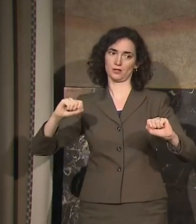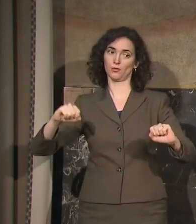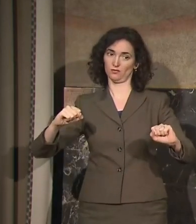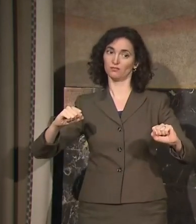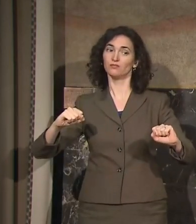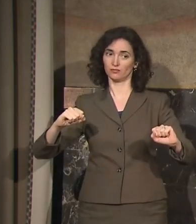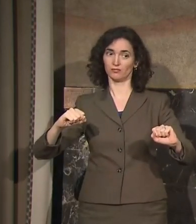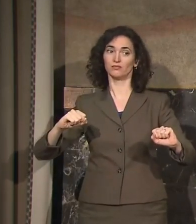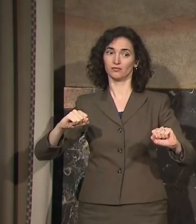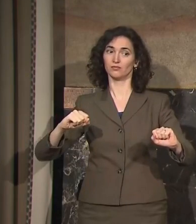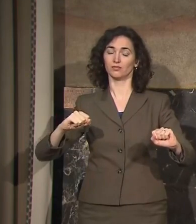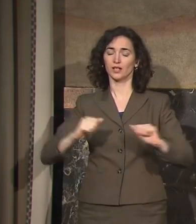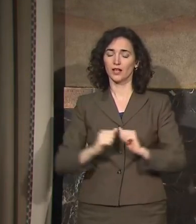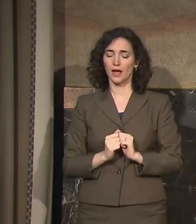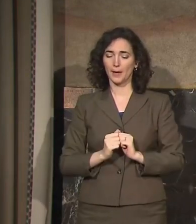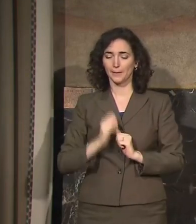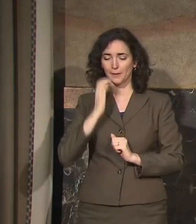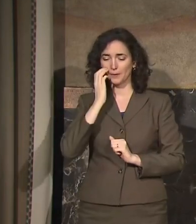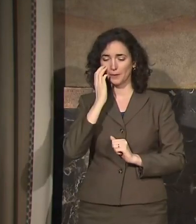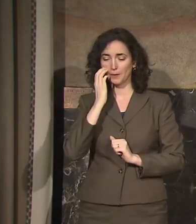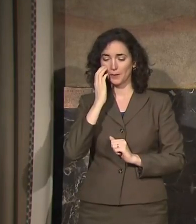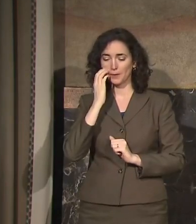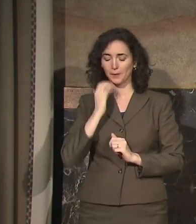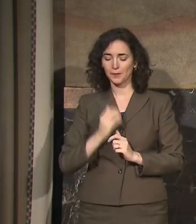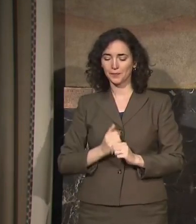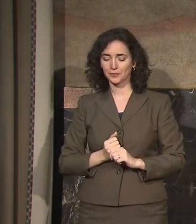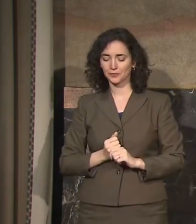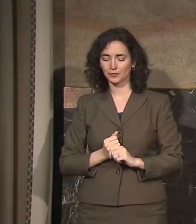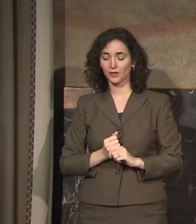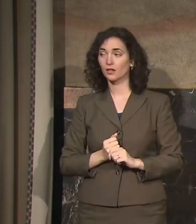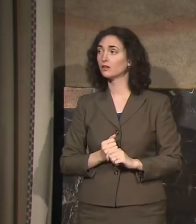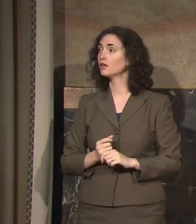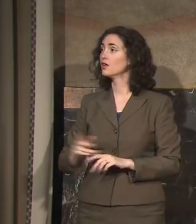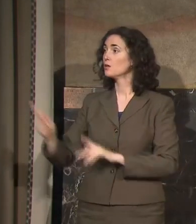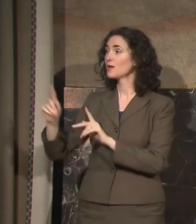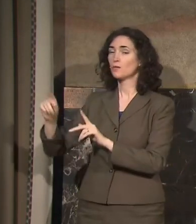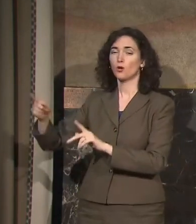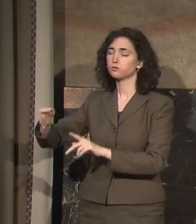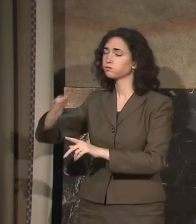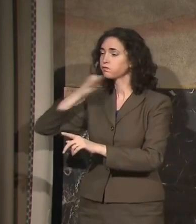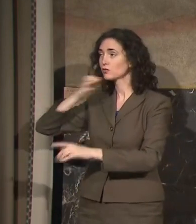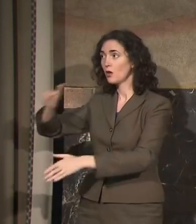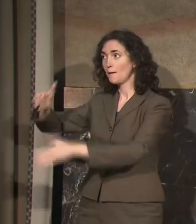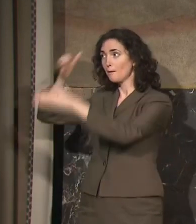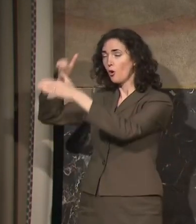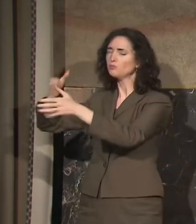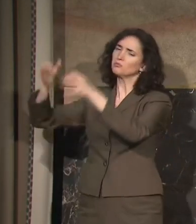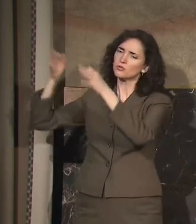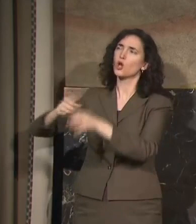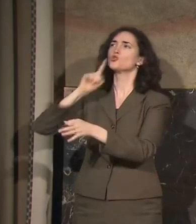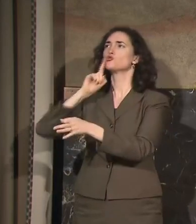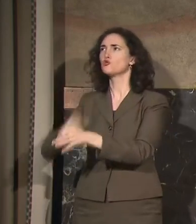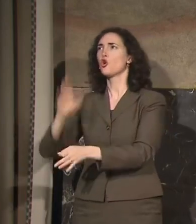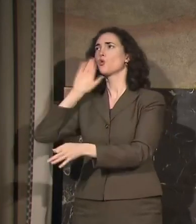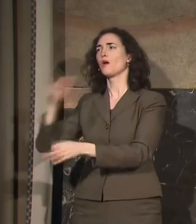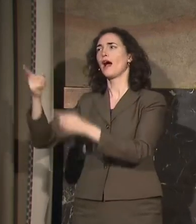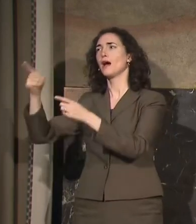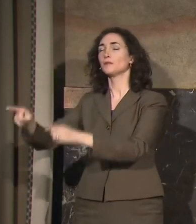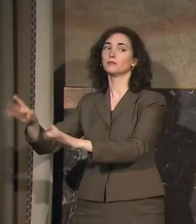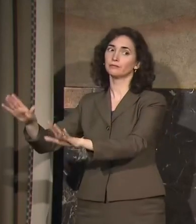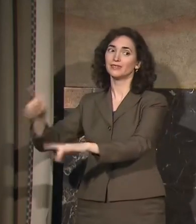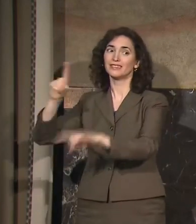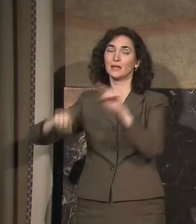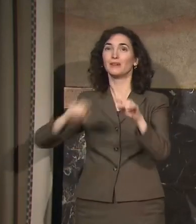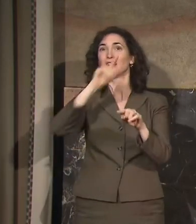The degree to which people who are experts are certain that it's going to happen, it varies depending on what expert